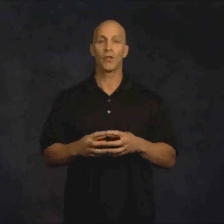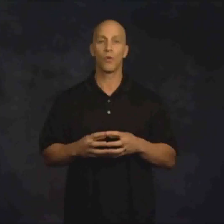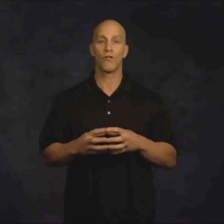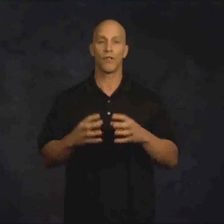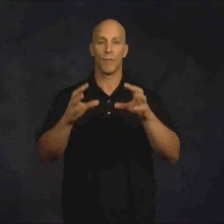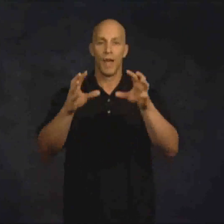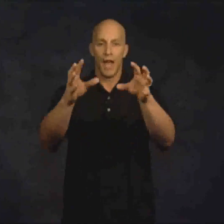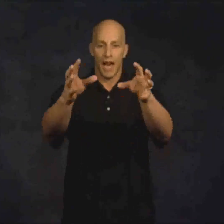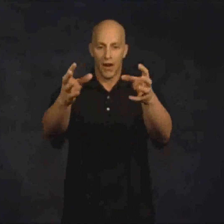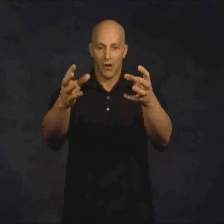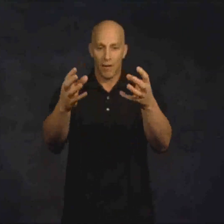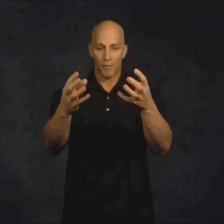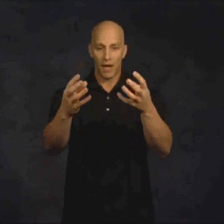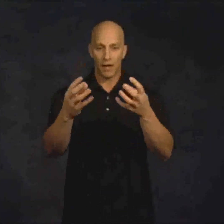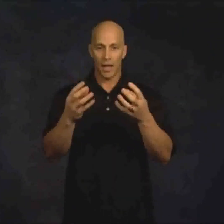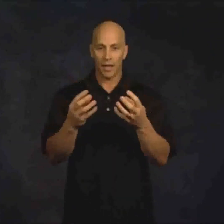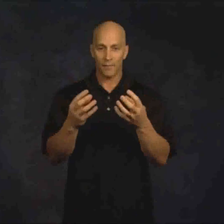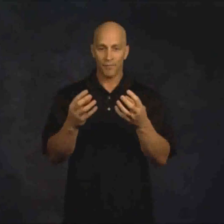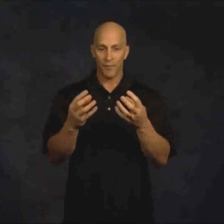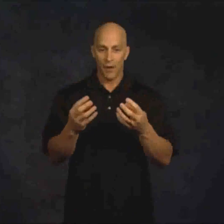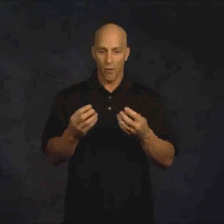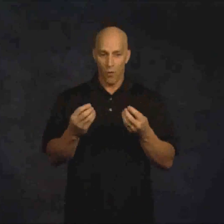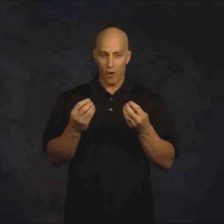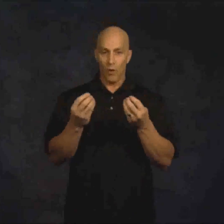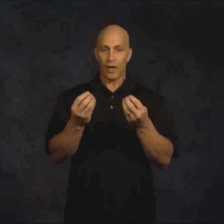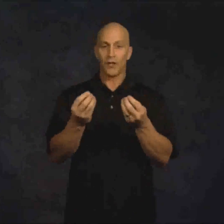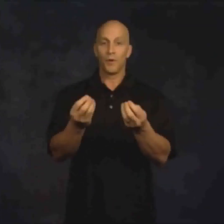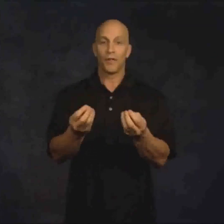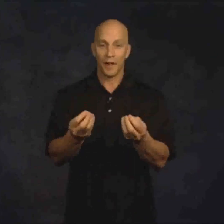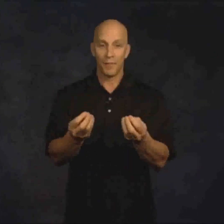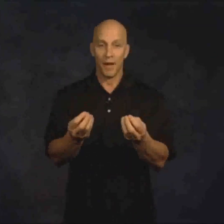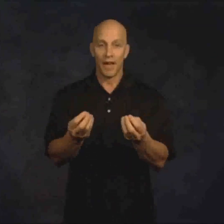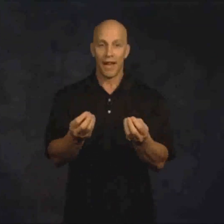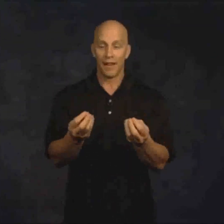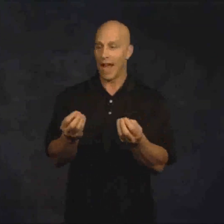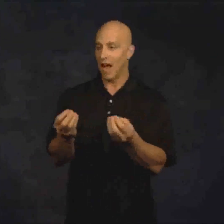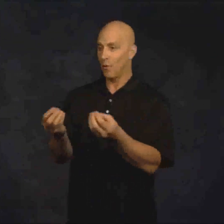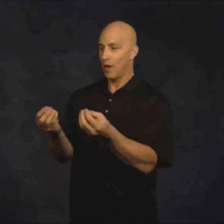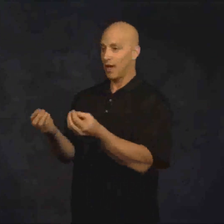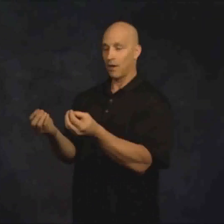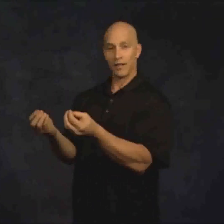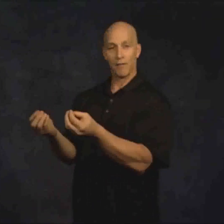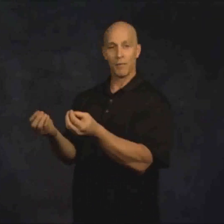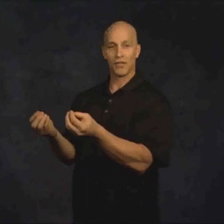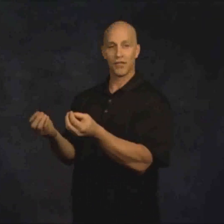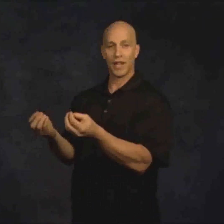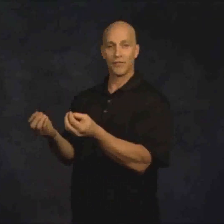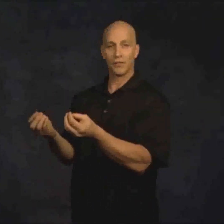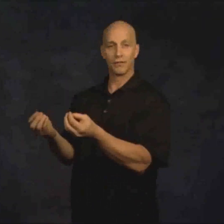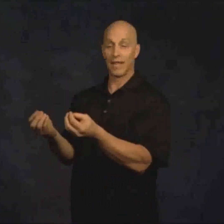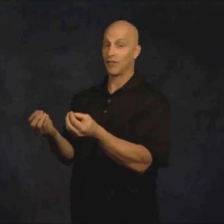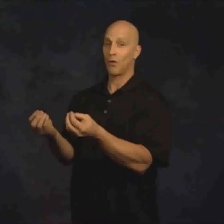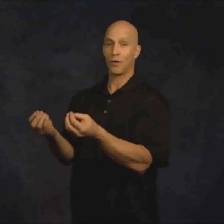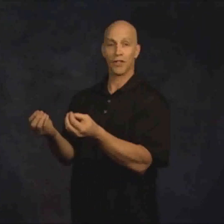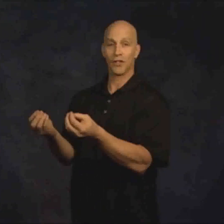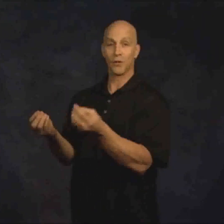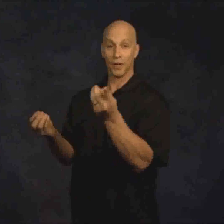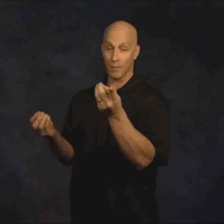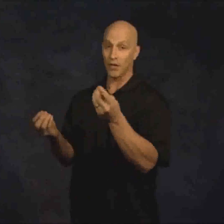story from, here comes my client, what do I do with them, and then how do I now get them to be successful? And that's all we're going to do. We're going to make you